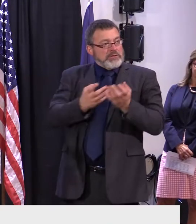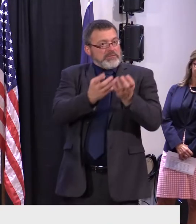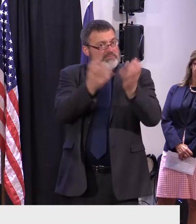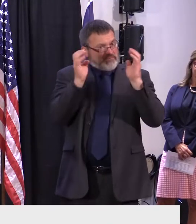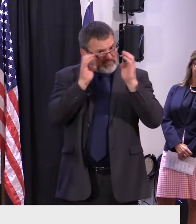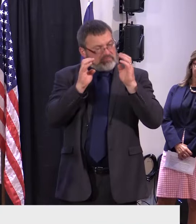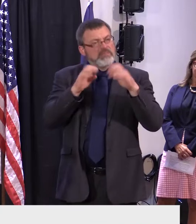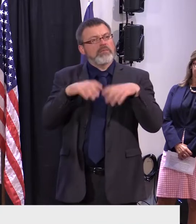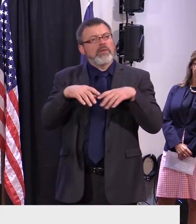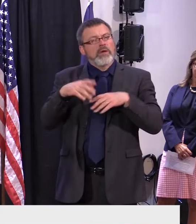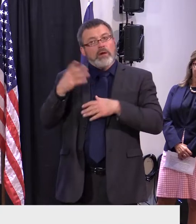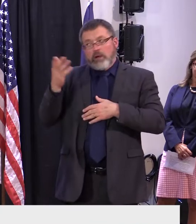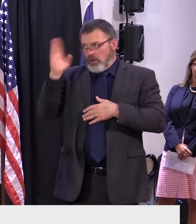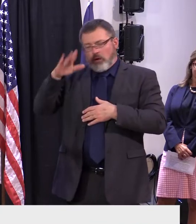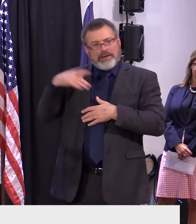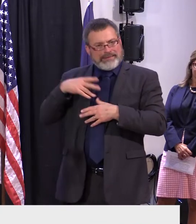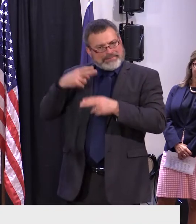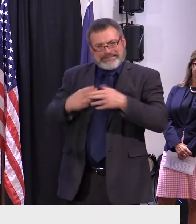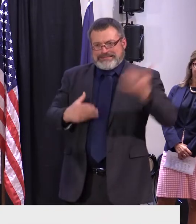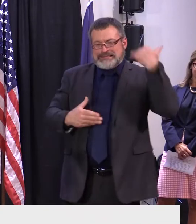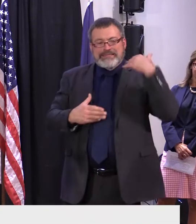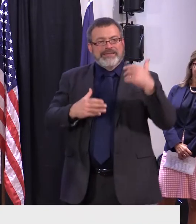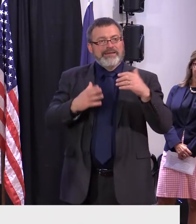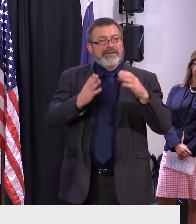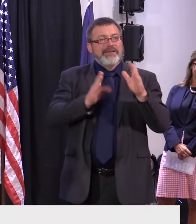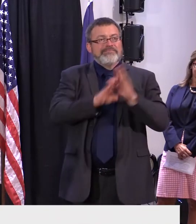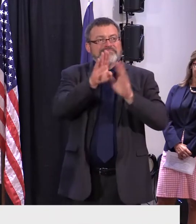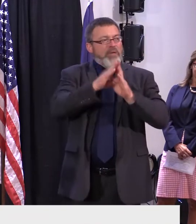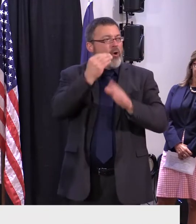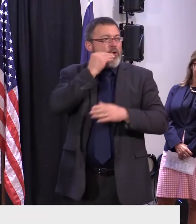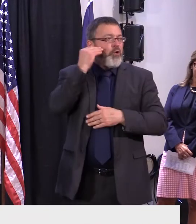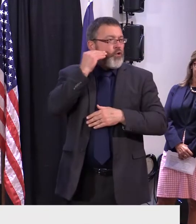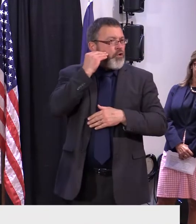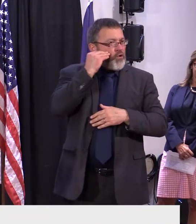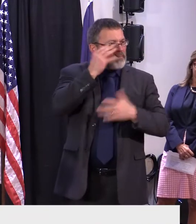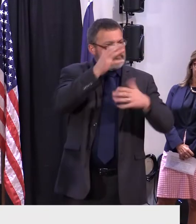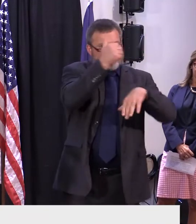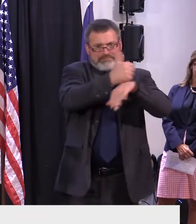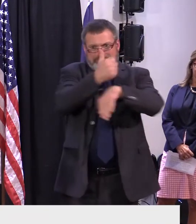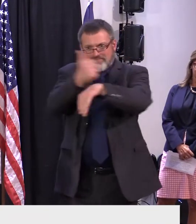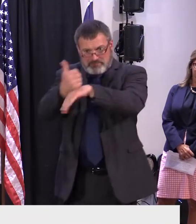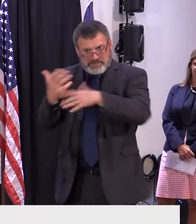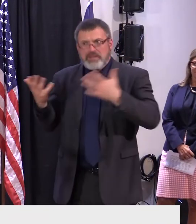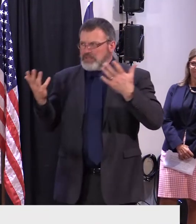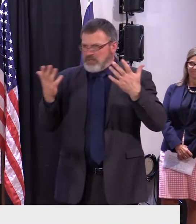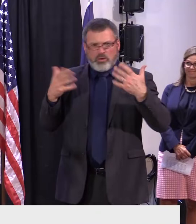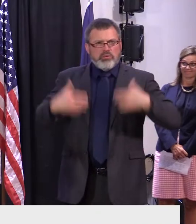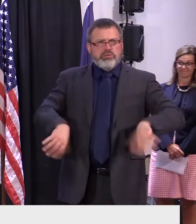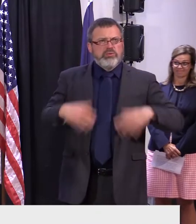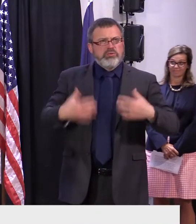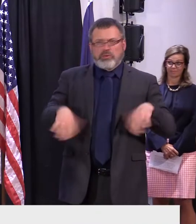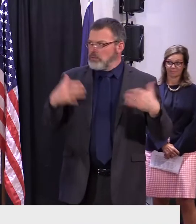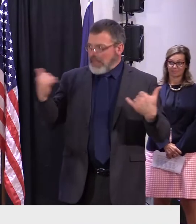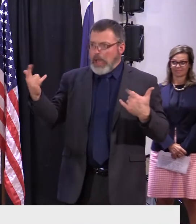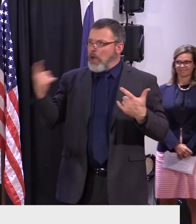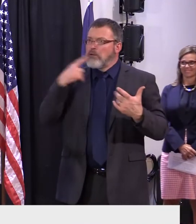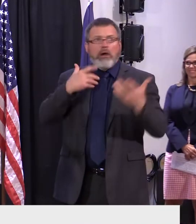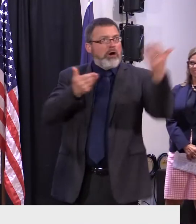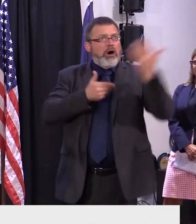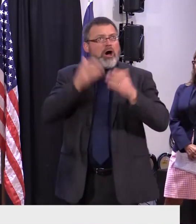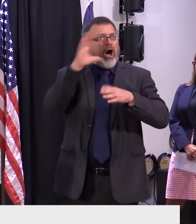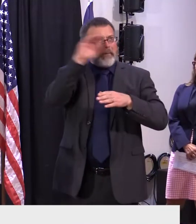talking about recruiting businesses here, I mean, where would workers live to be blunt? Well, again, I mean, we are